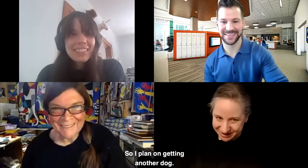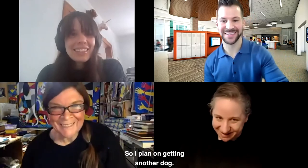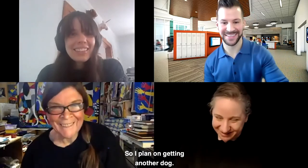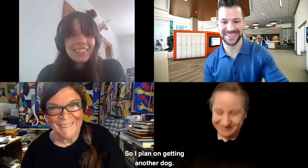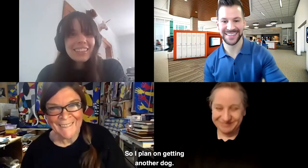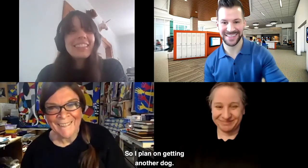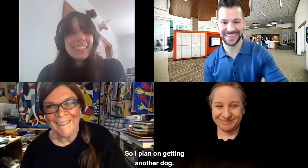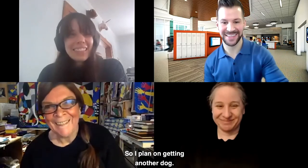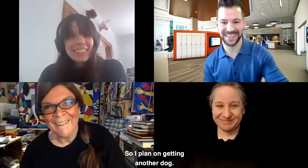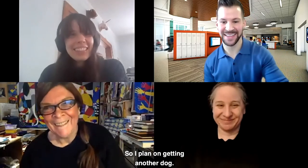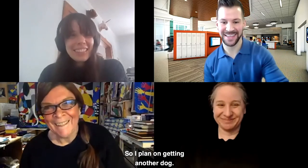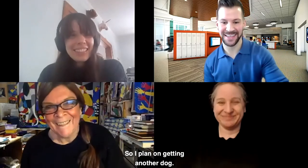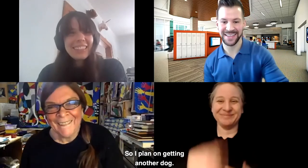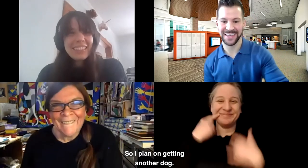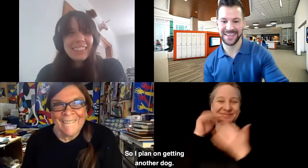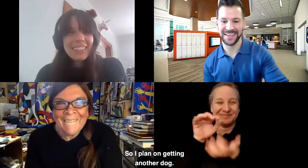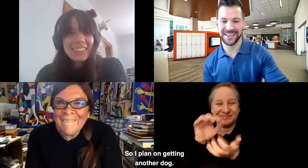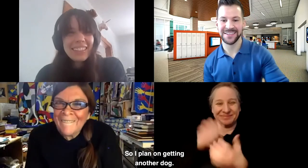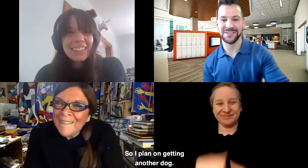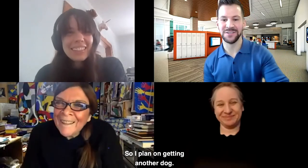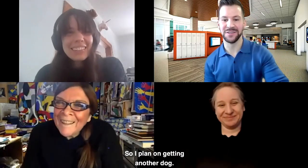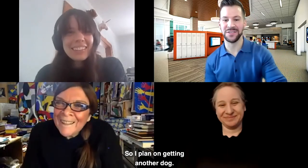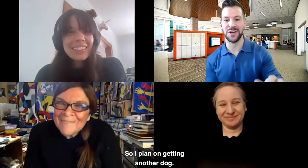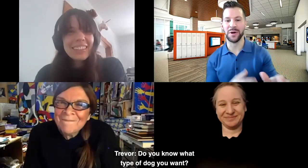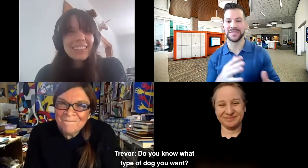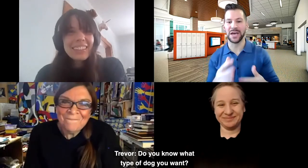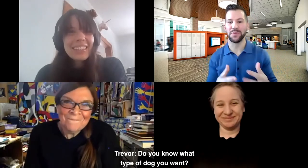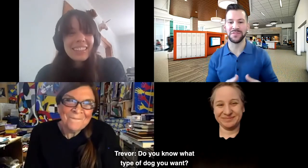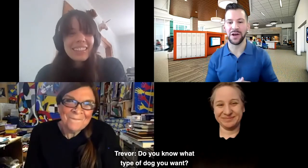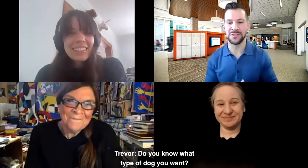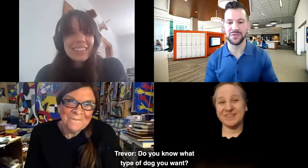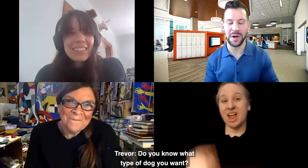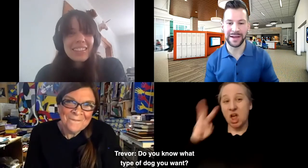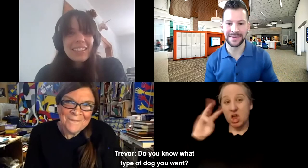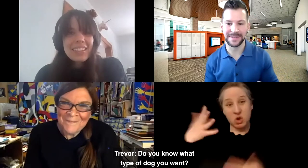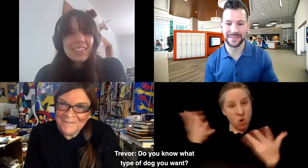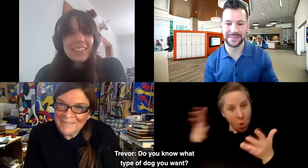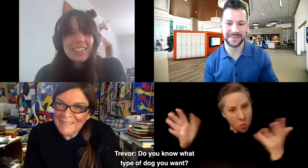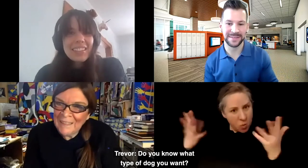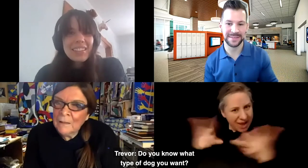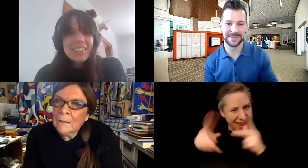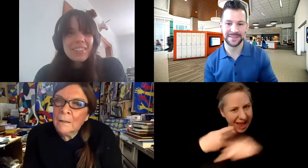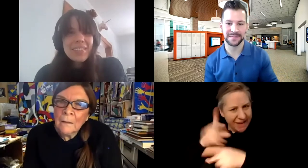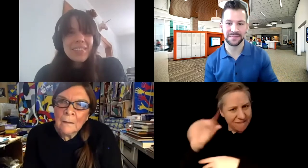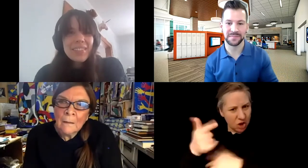another dog. Trevor speaking. You know what type of dog you want?